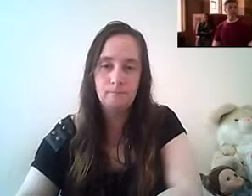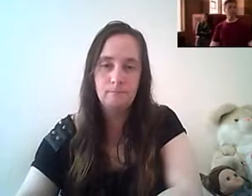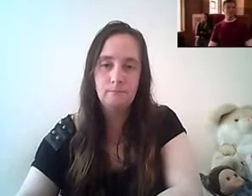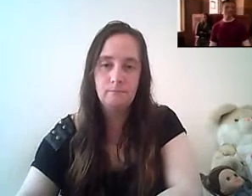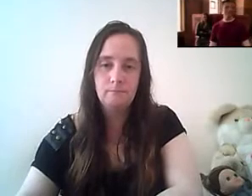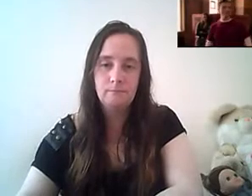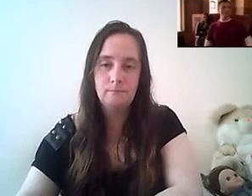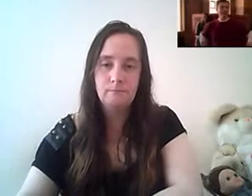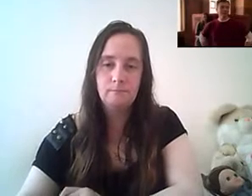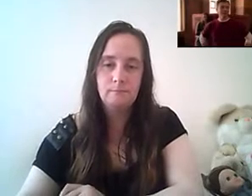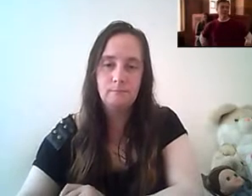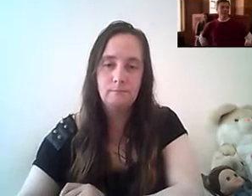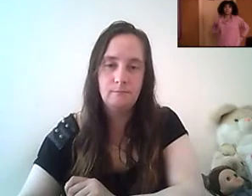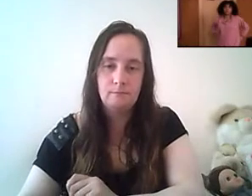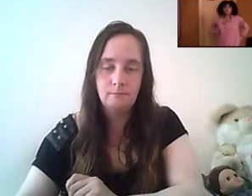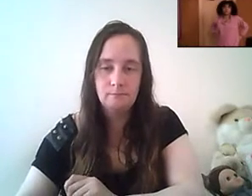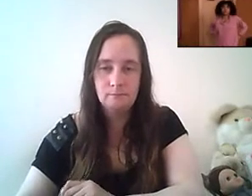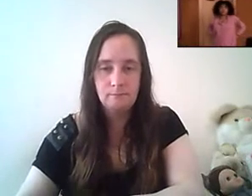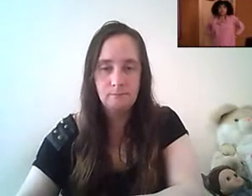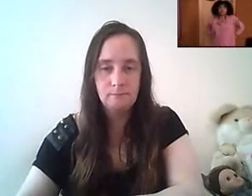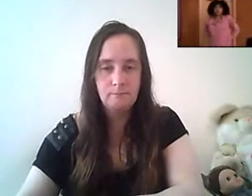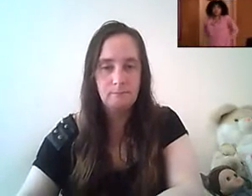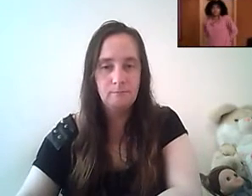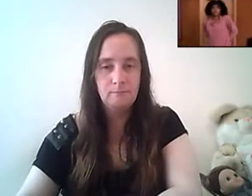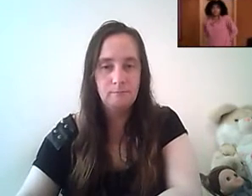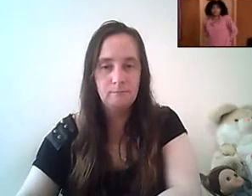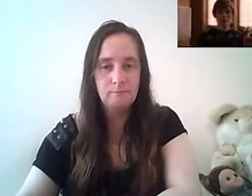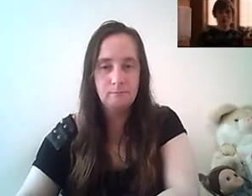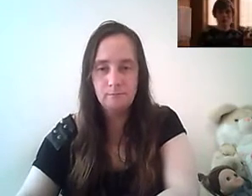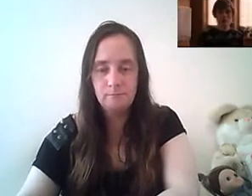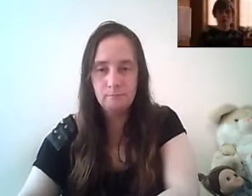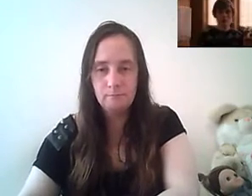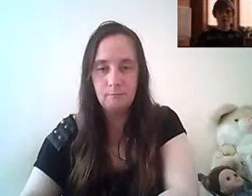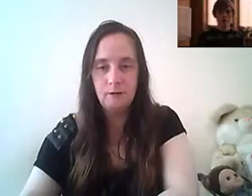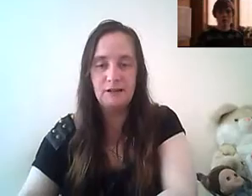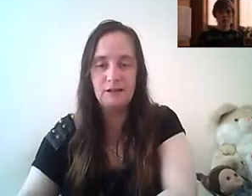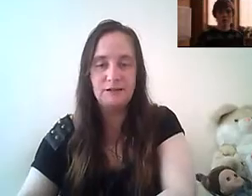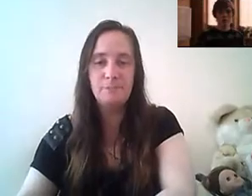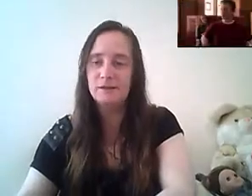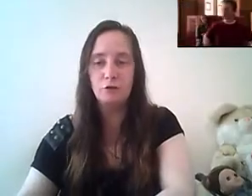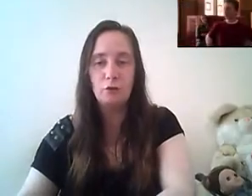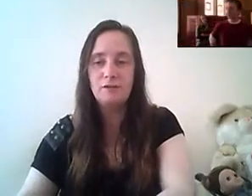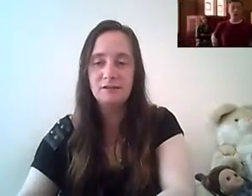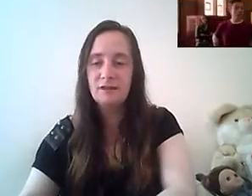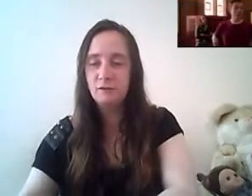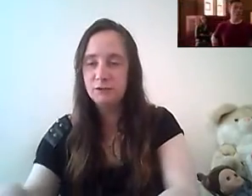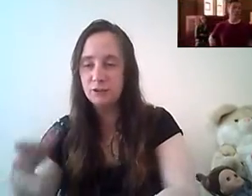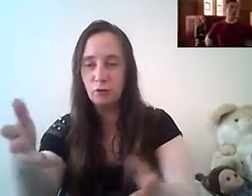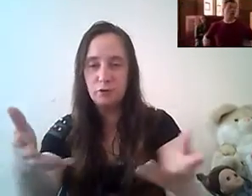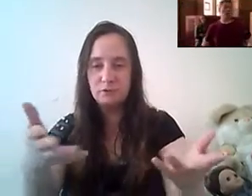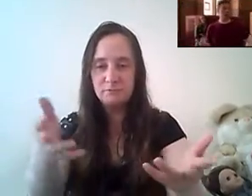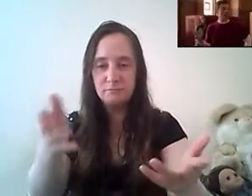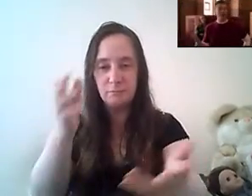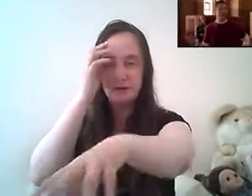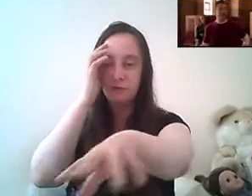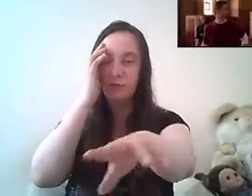hey babe there you are but is that a gym place at the toilets music at toilets but then just at lockers